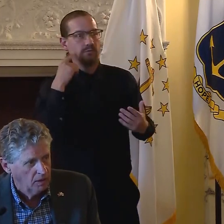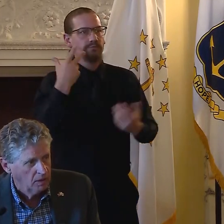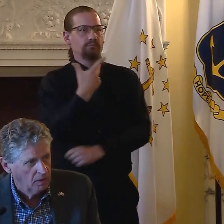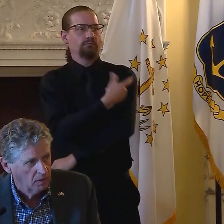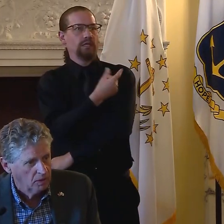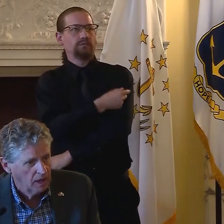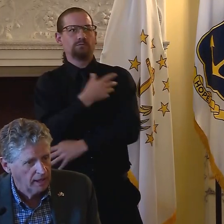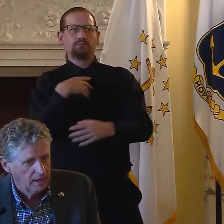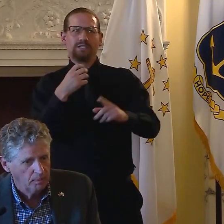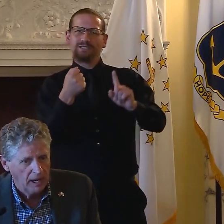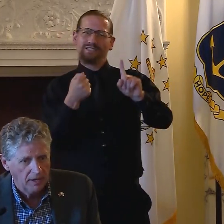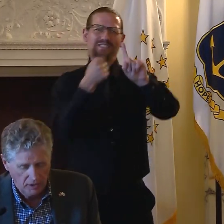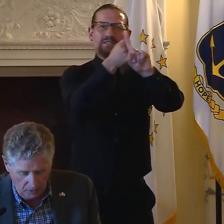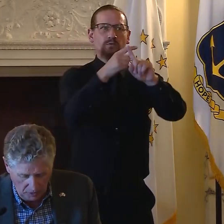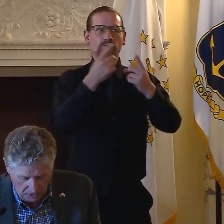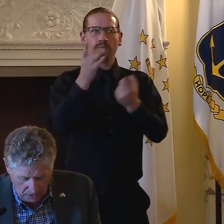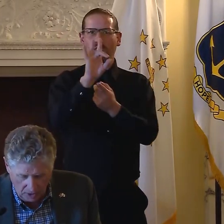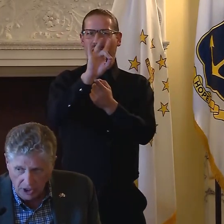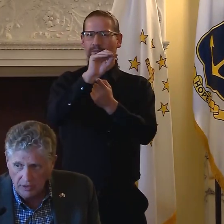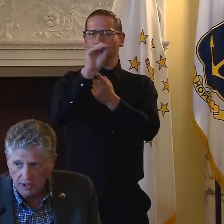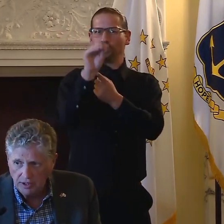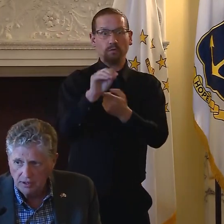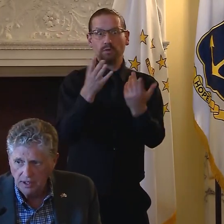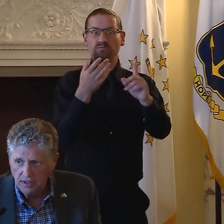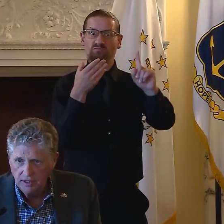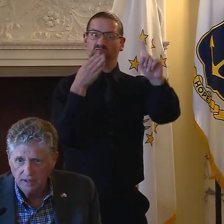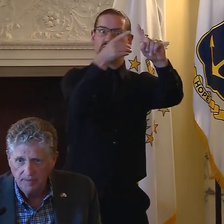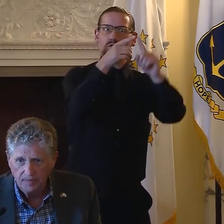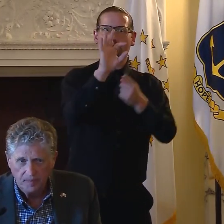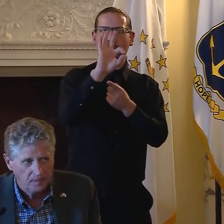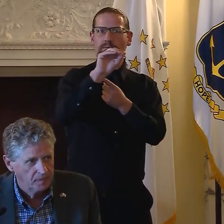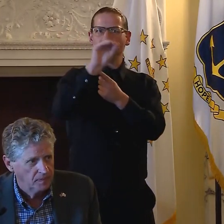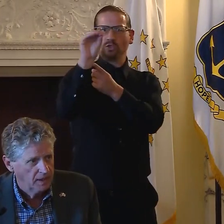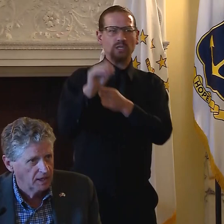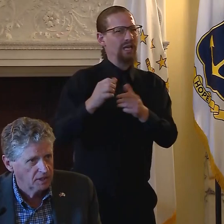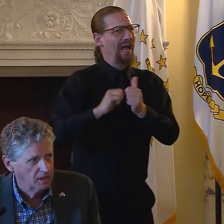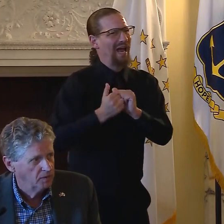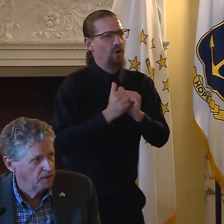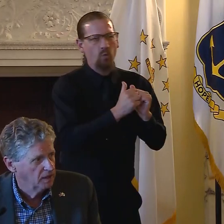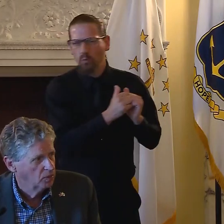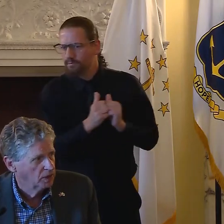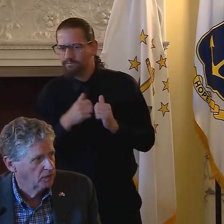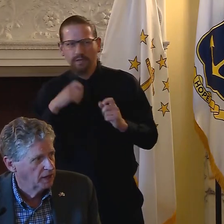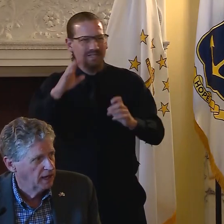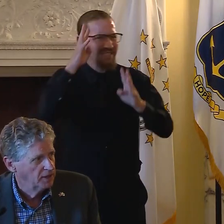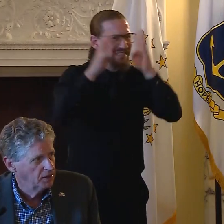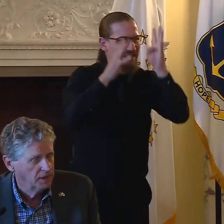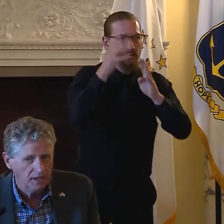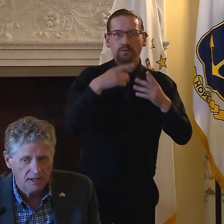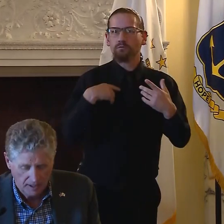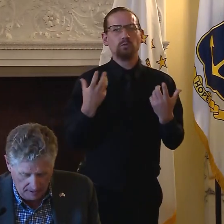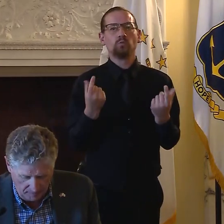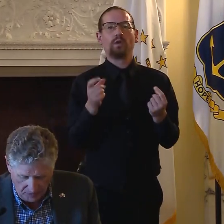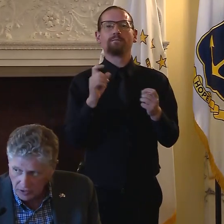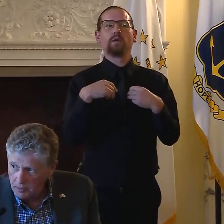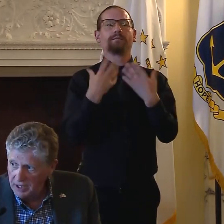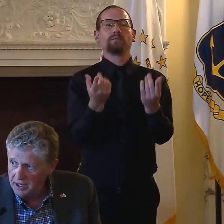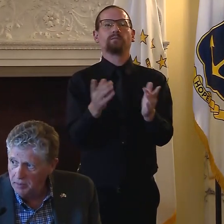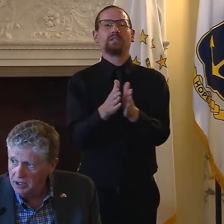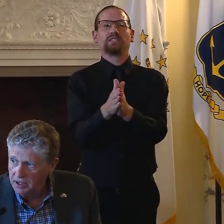target and partner in with charities that actually have worked very hard during the